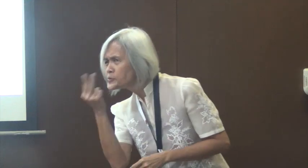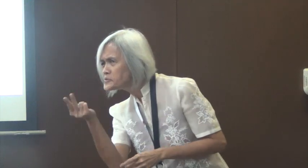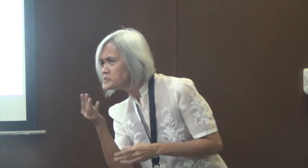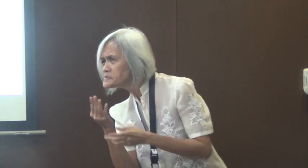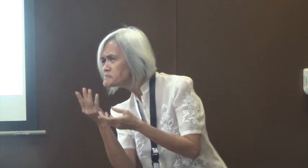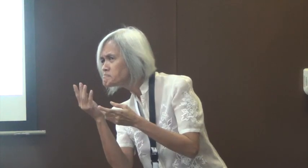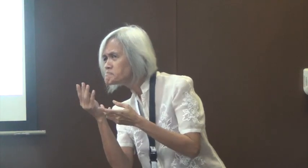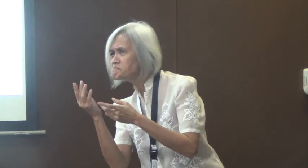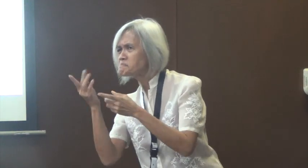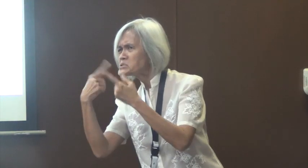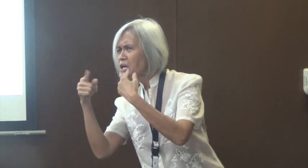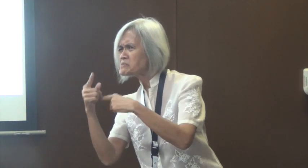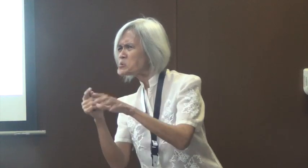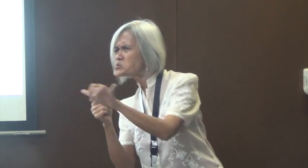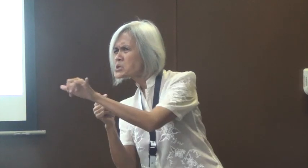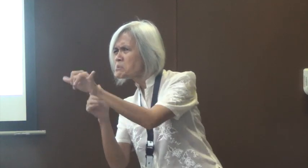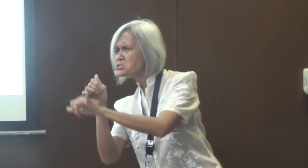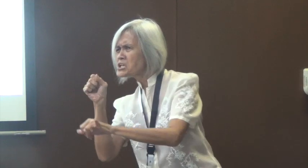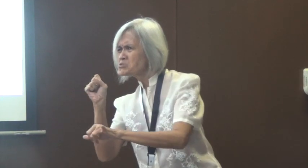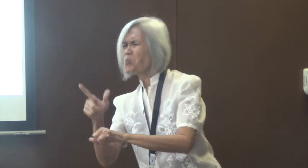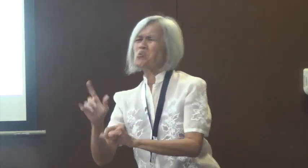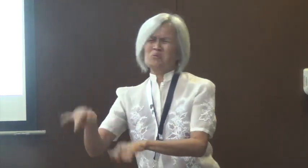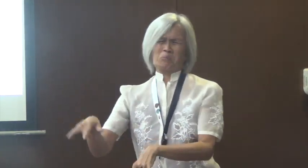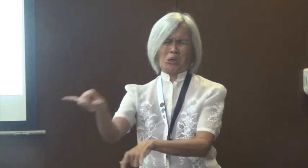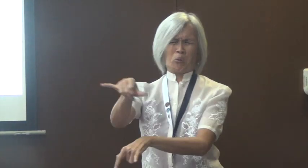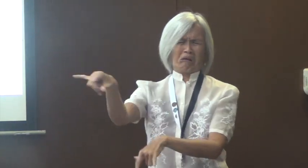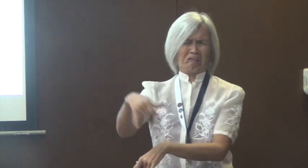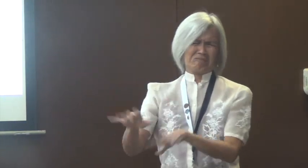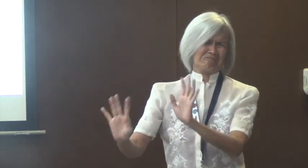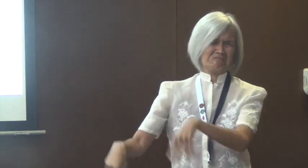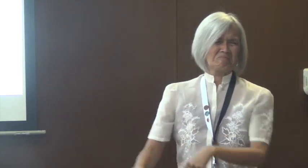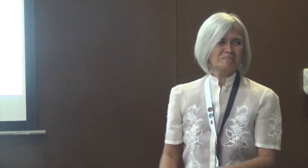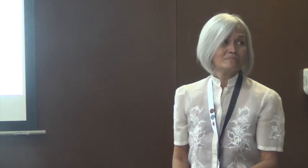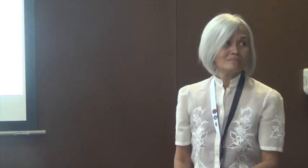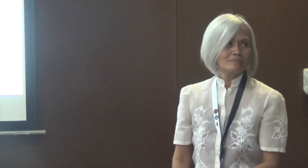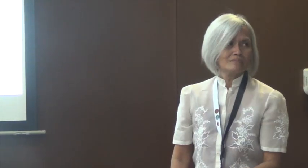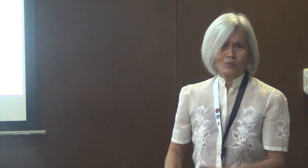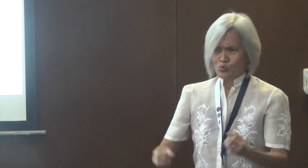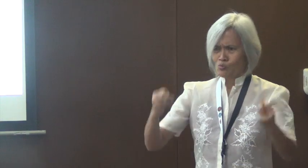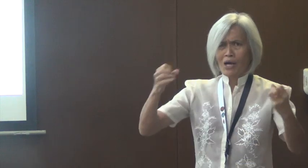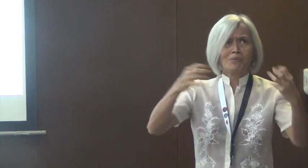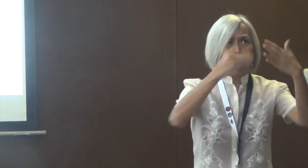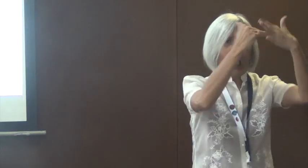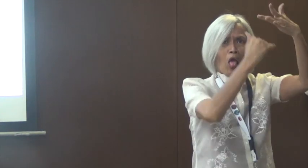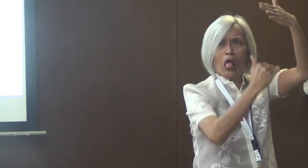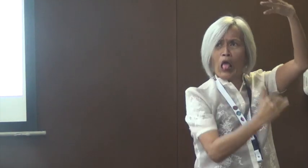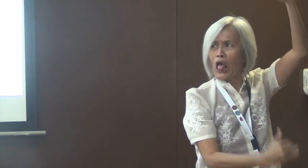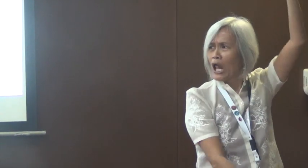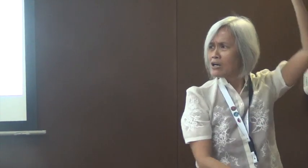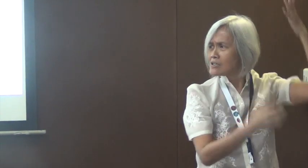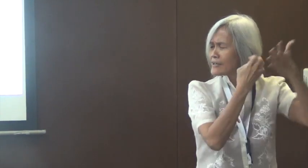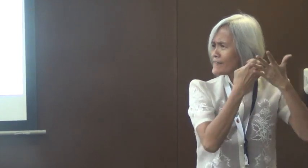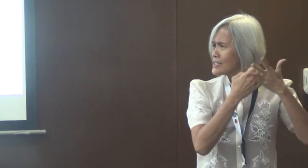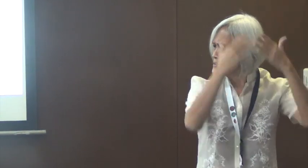So some have this view that, ah, it doesn't exist. You know, it's so similar to ASL.